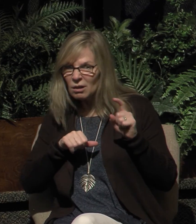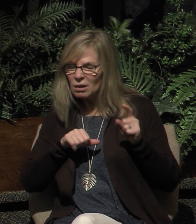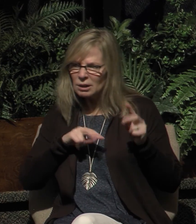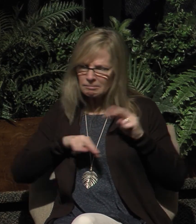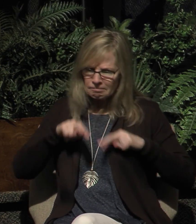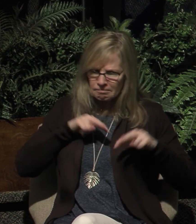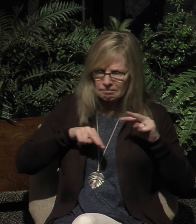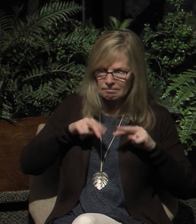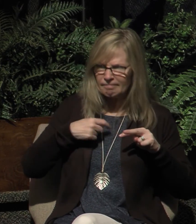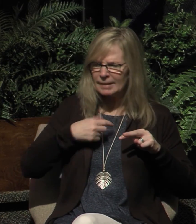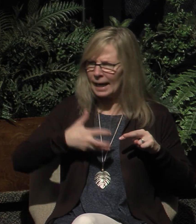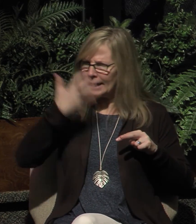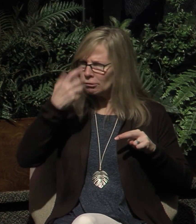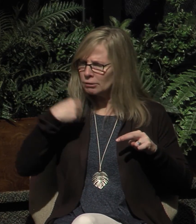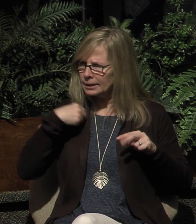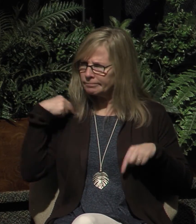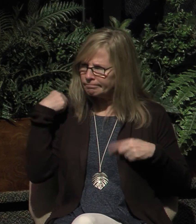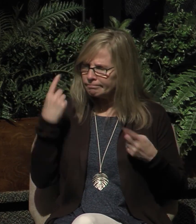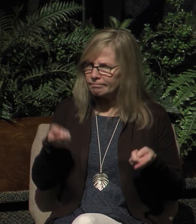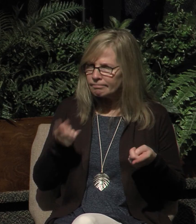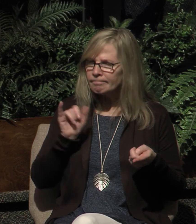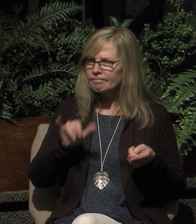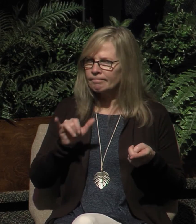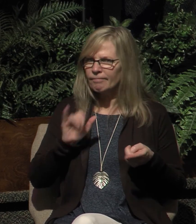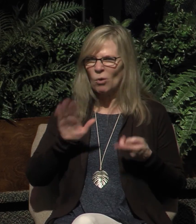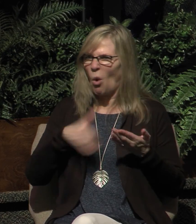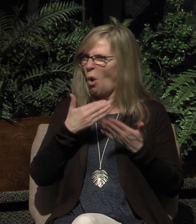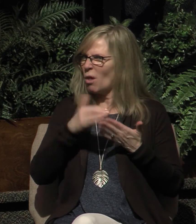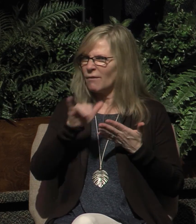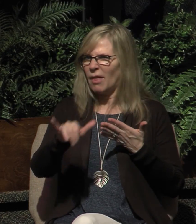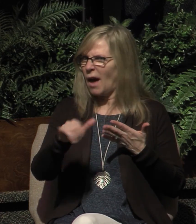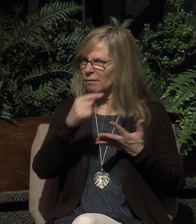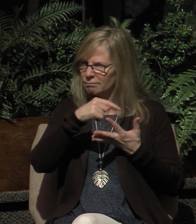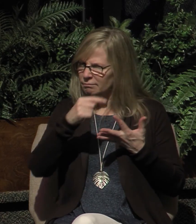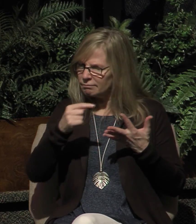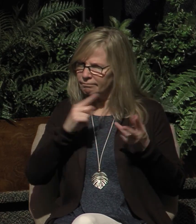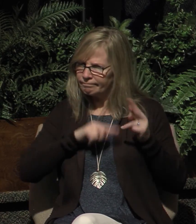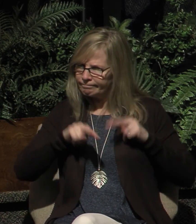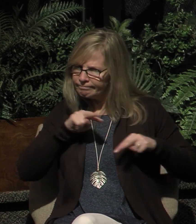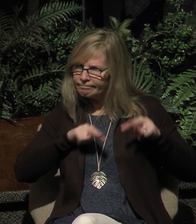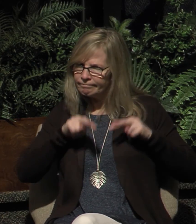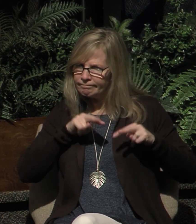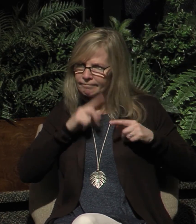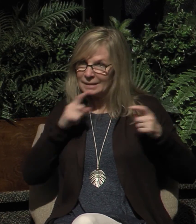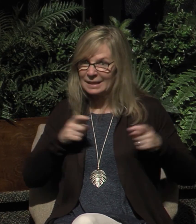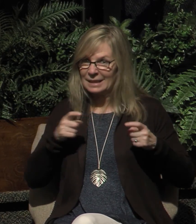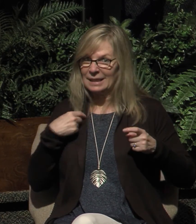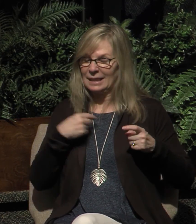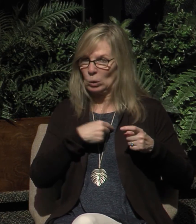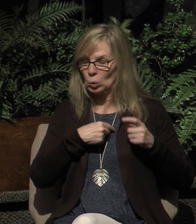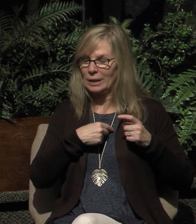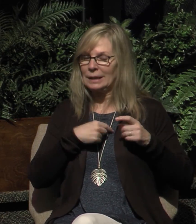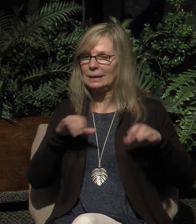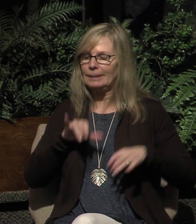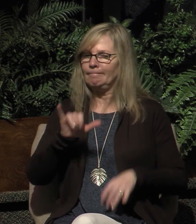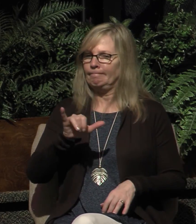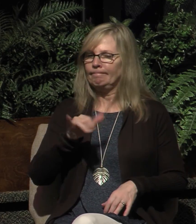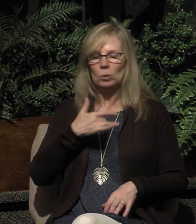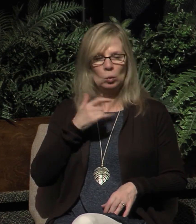have we been angry at each other all of that and we've been any of these sins that we've demonstrated they need to be repented of and